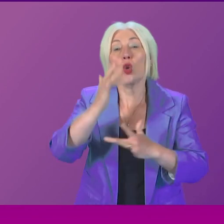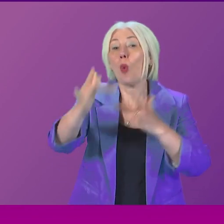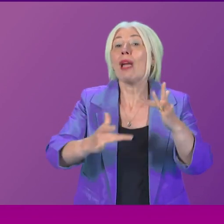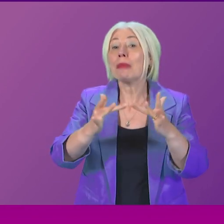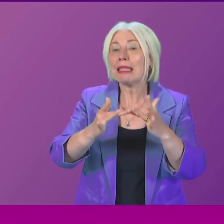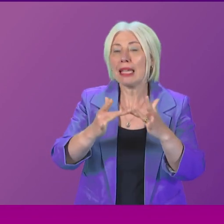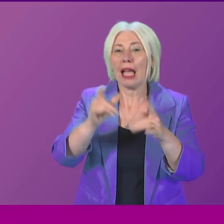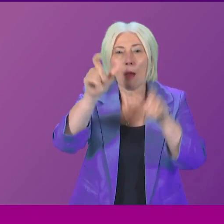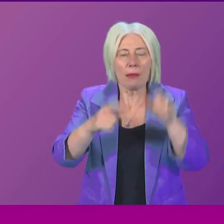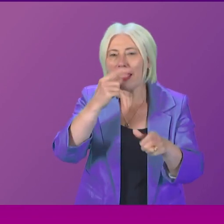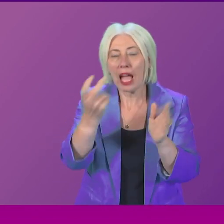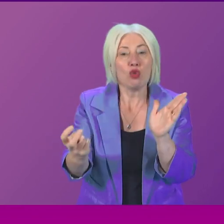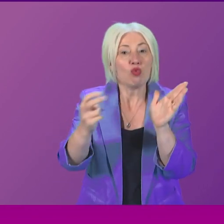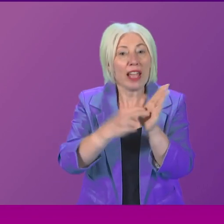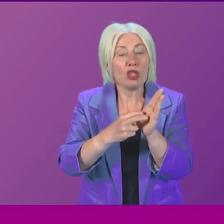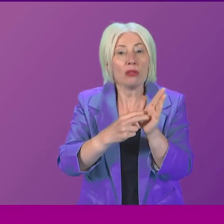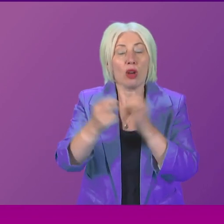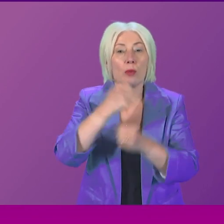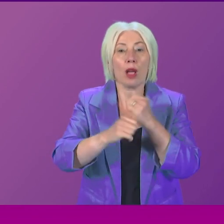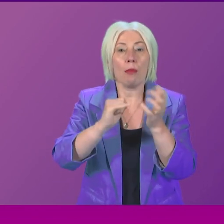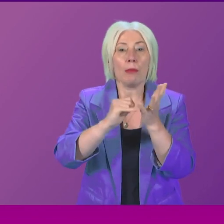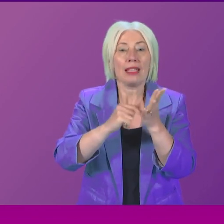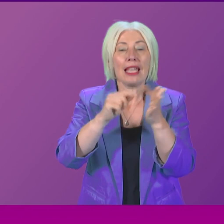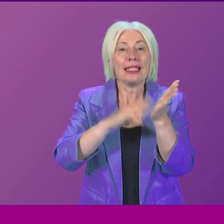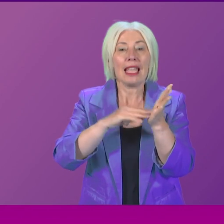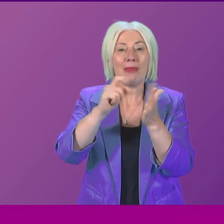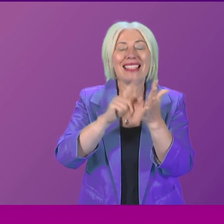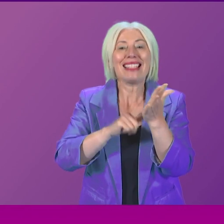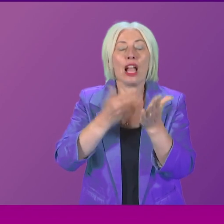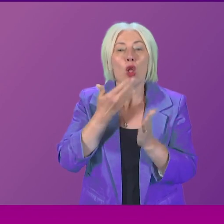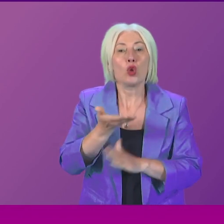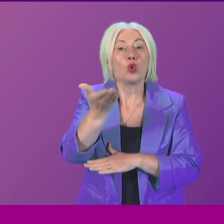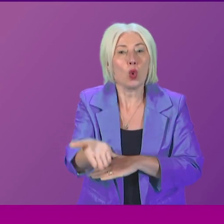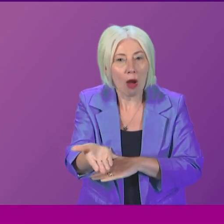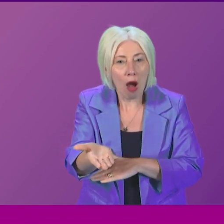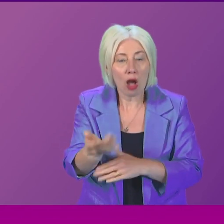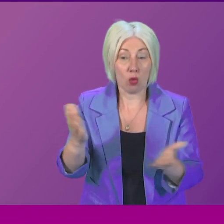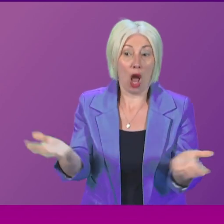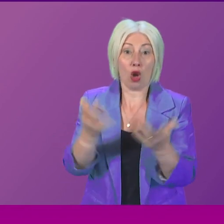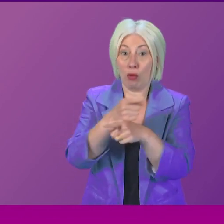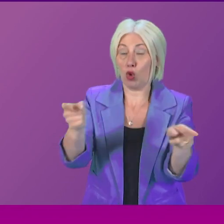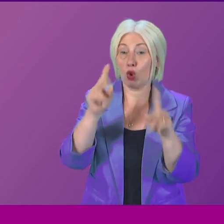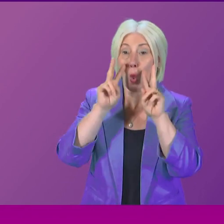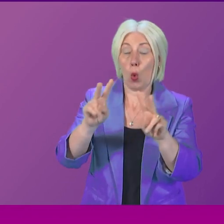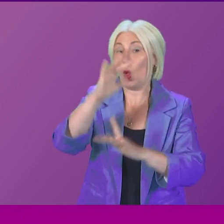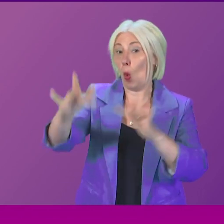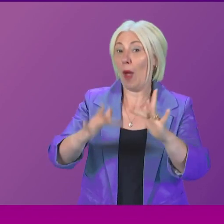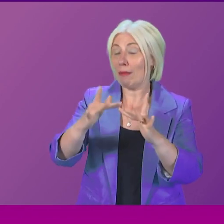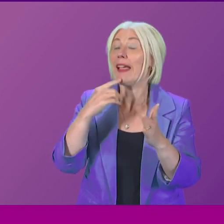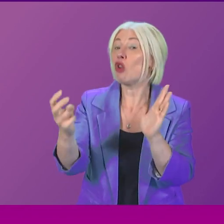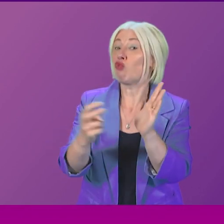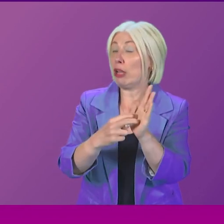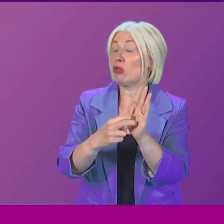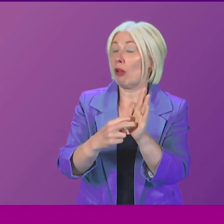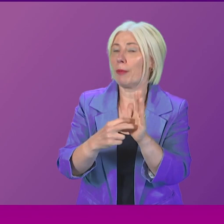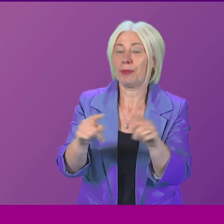they can register as a stem cell donor. I would encourage everybody to look at that website and to register. Last year,